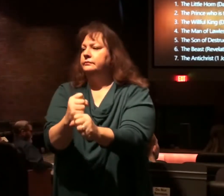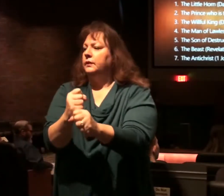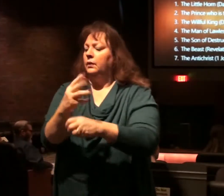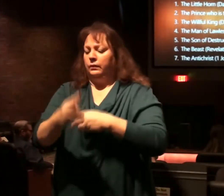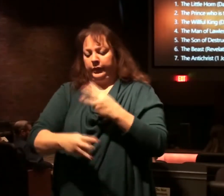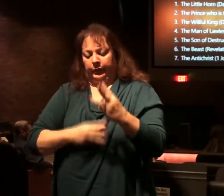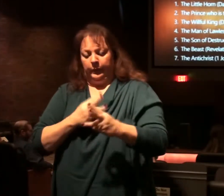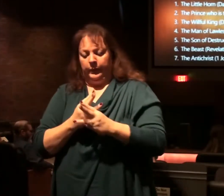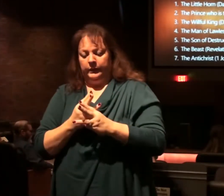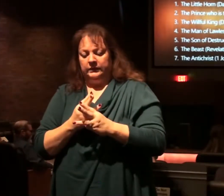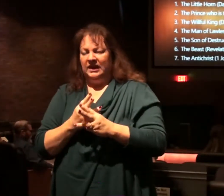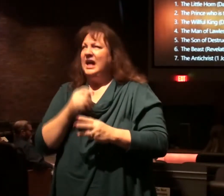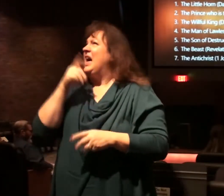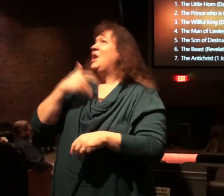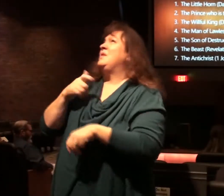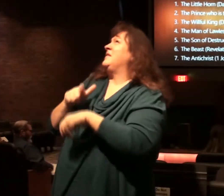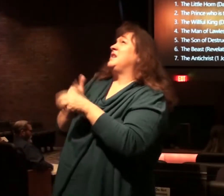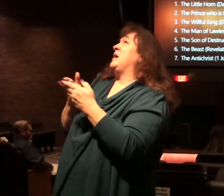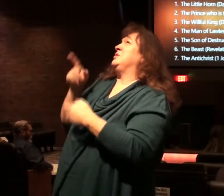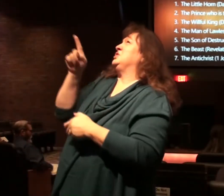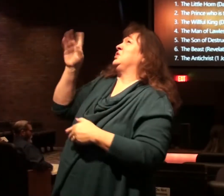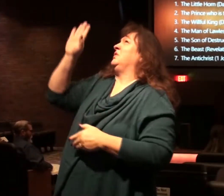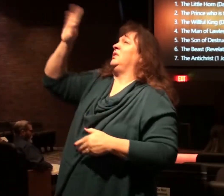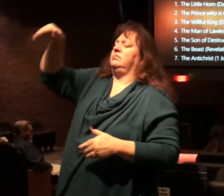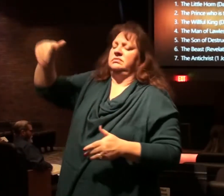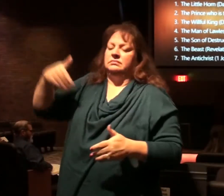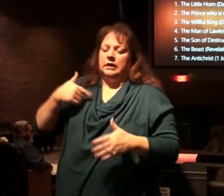for serving the Lord and living for Him.